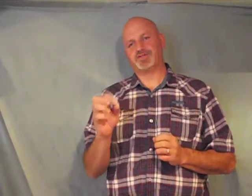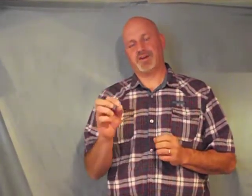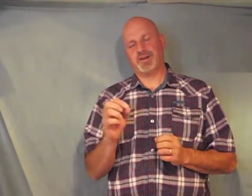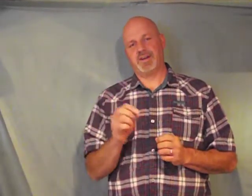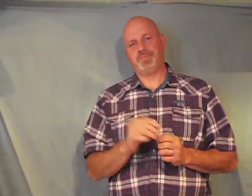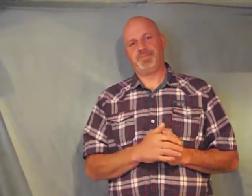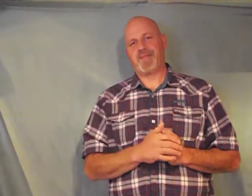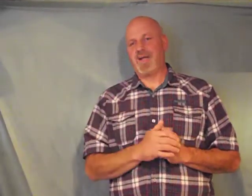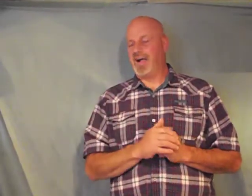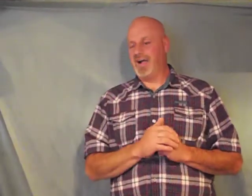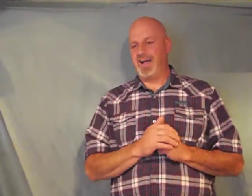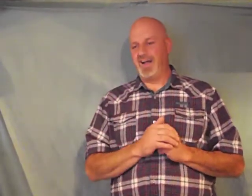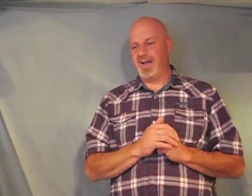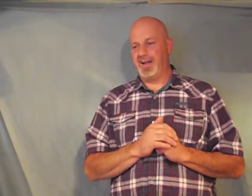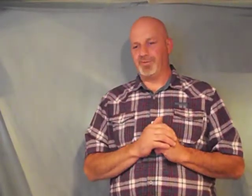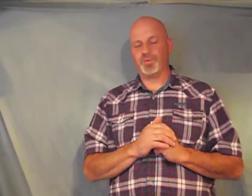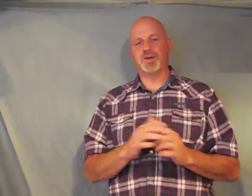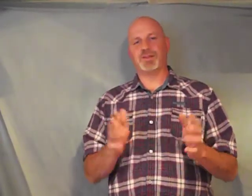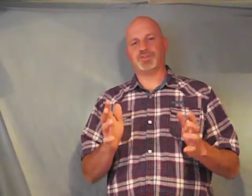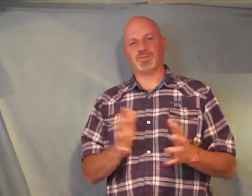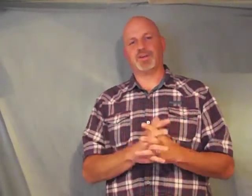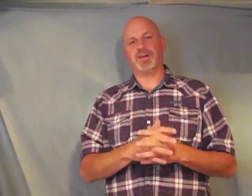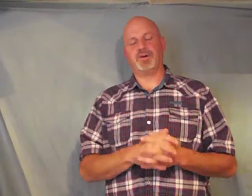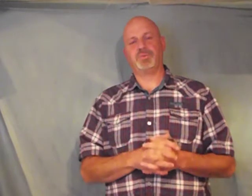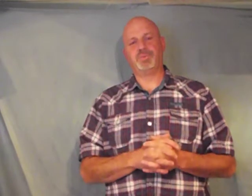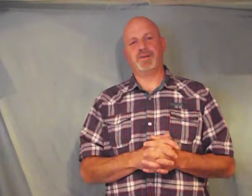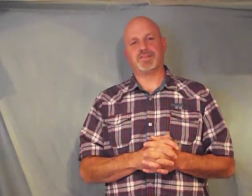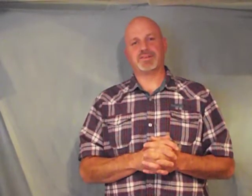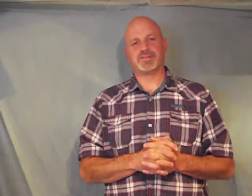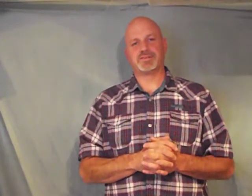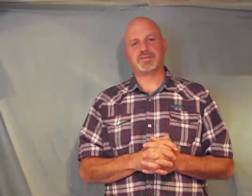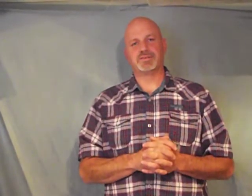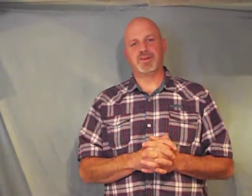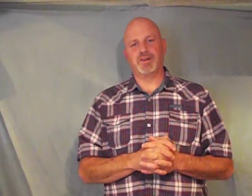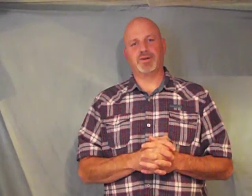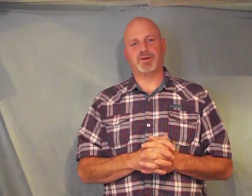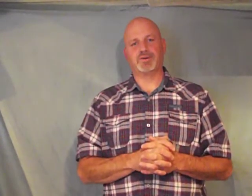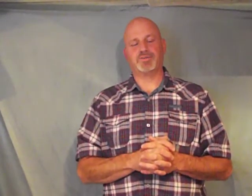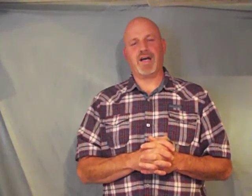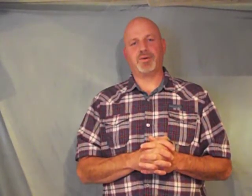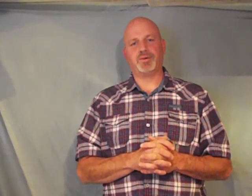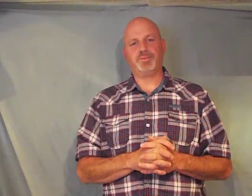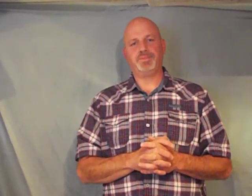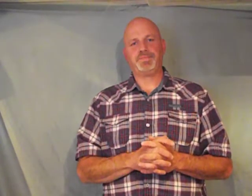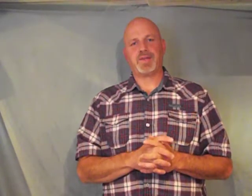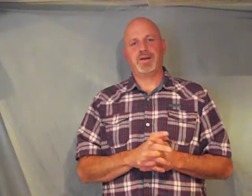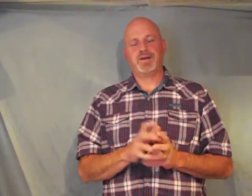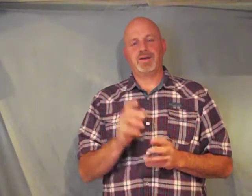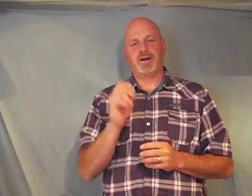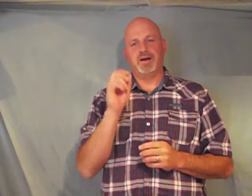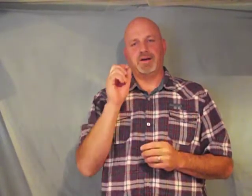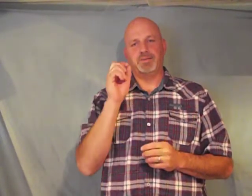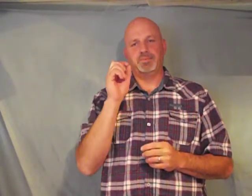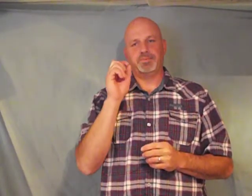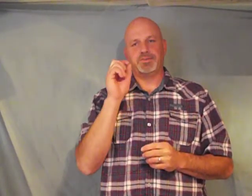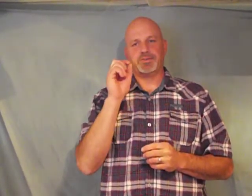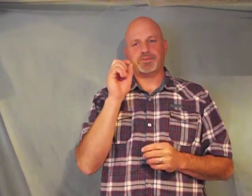sharing it I really truly hope that this video goes viral so